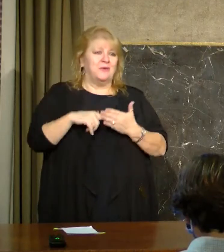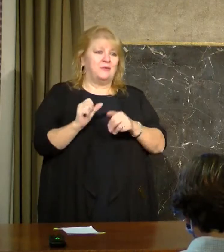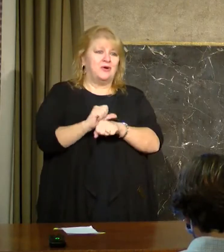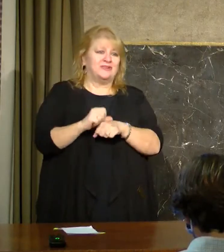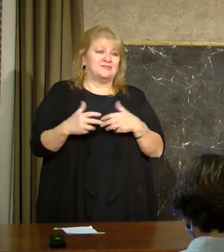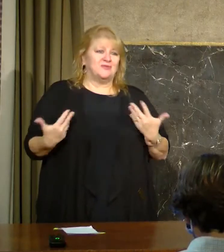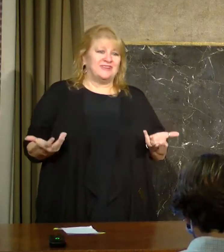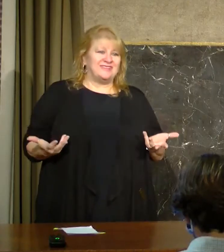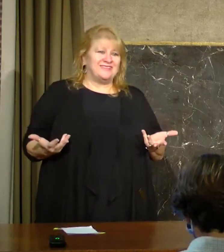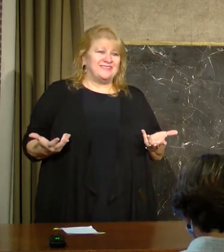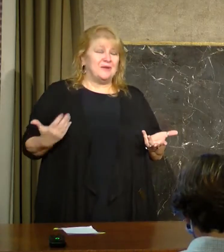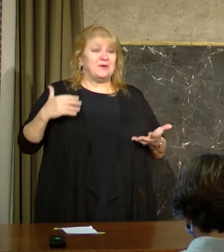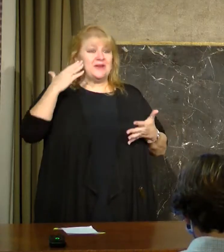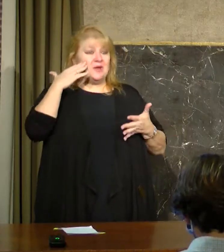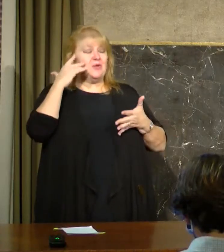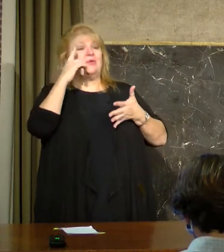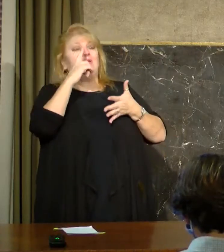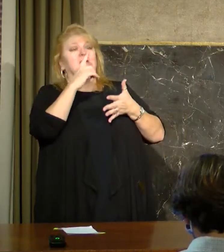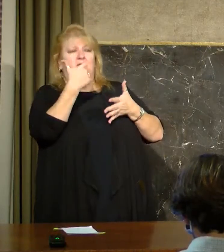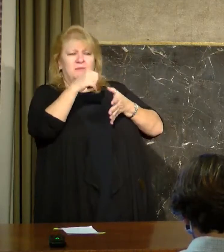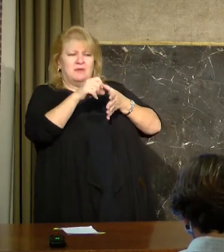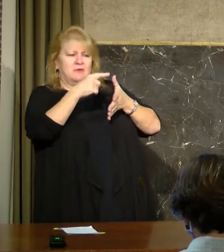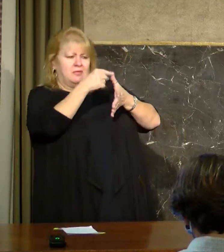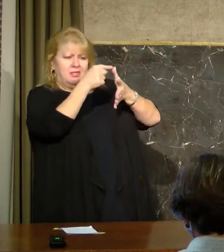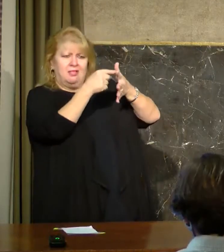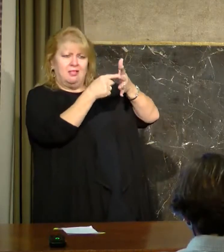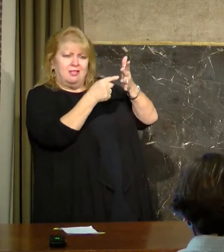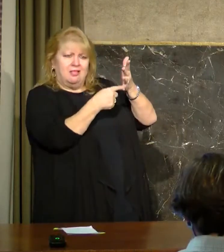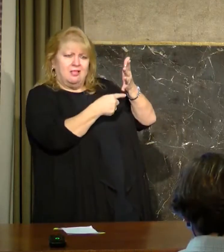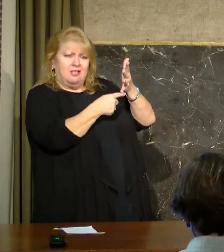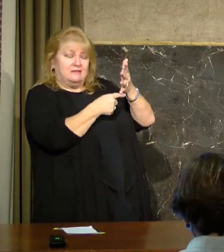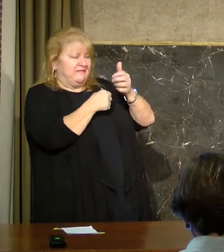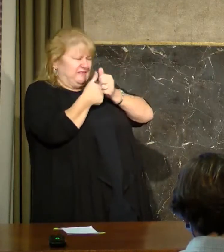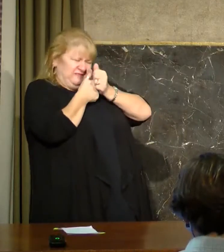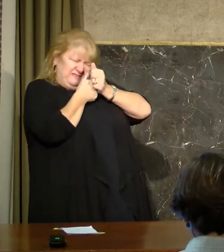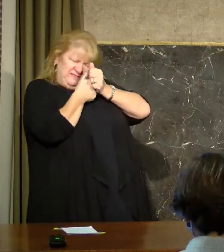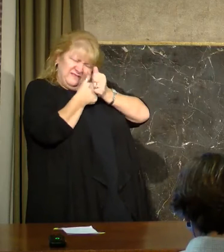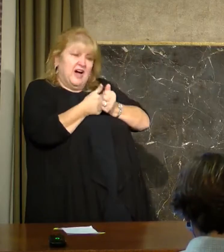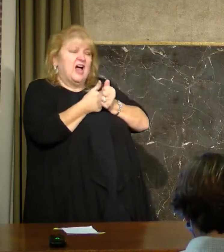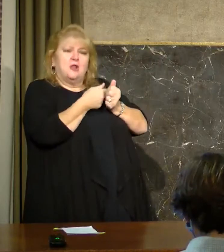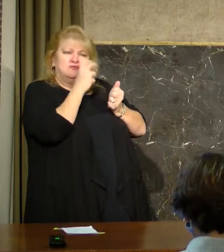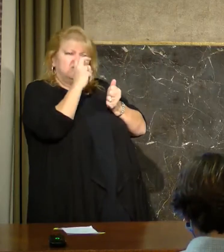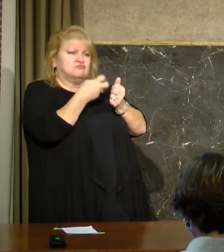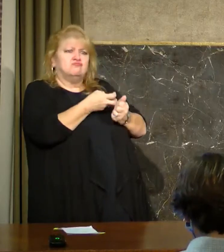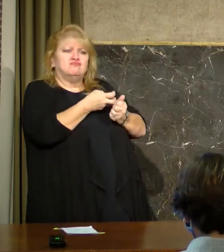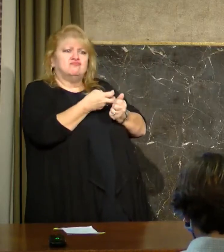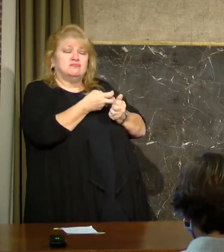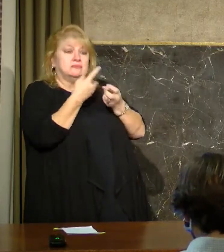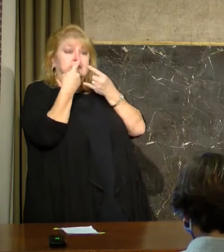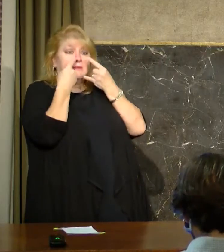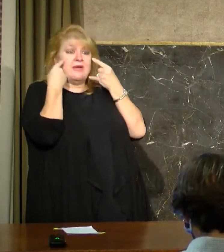that is engage in those mitigation measures religiously. Mask.